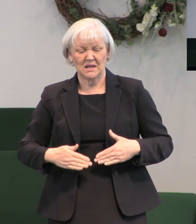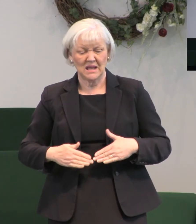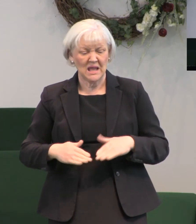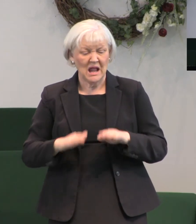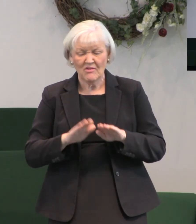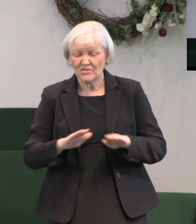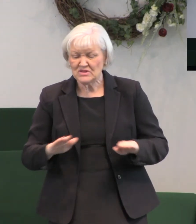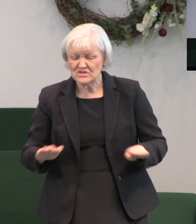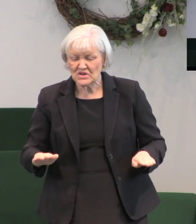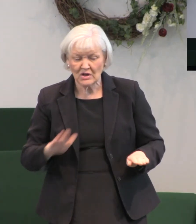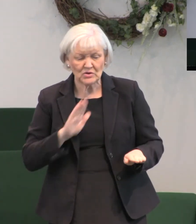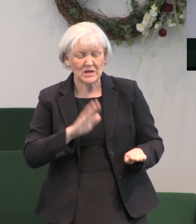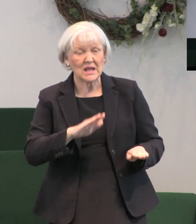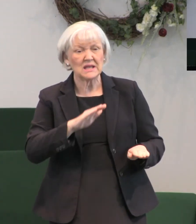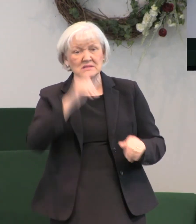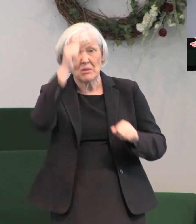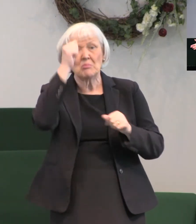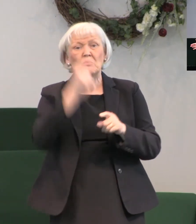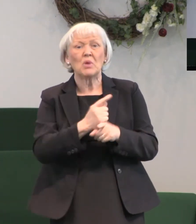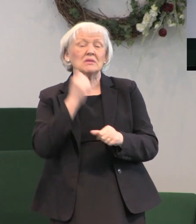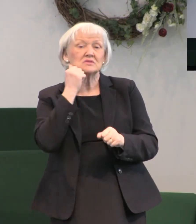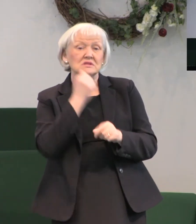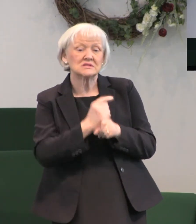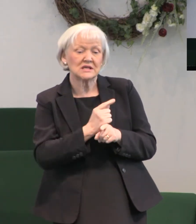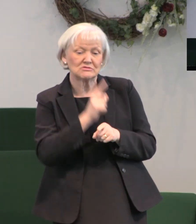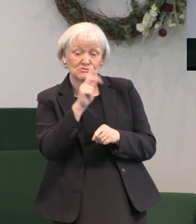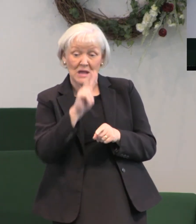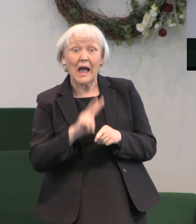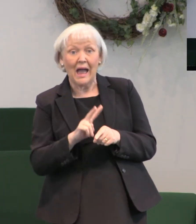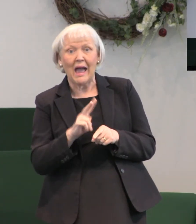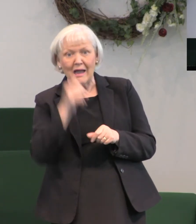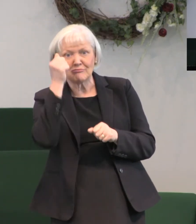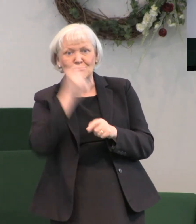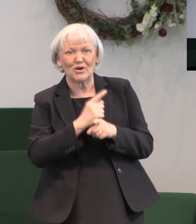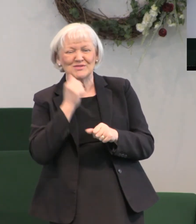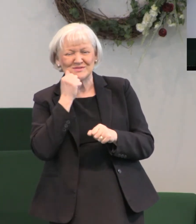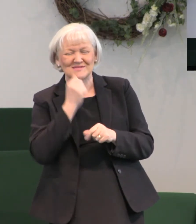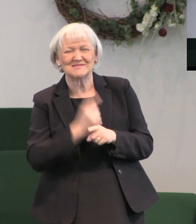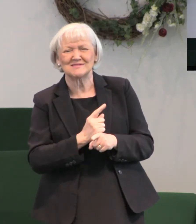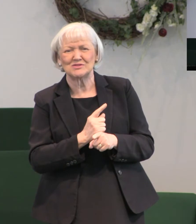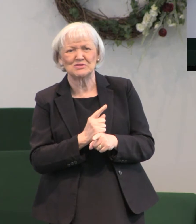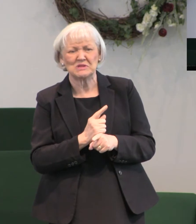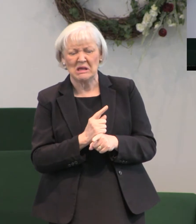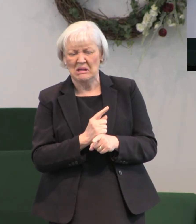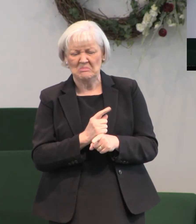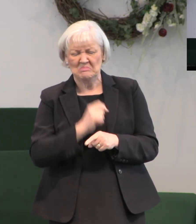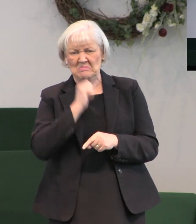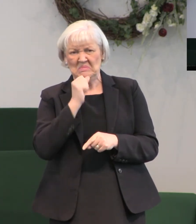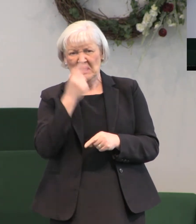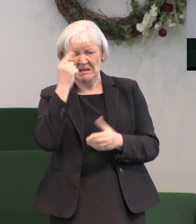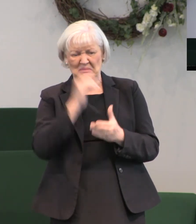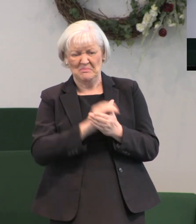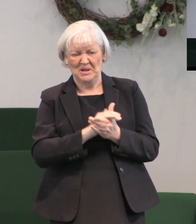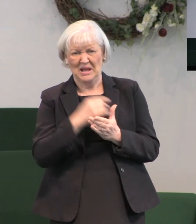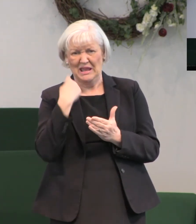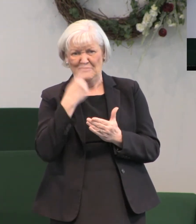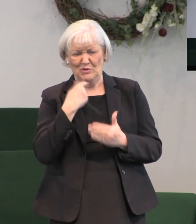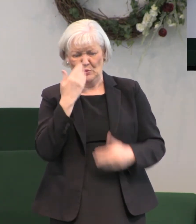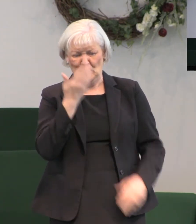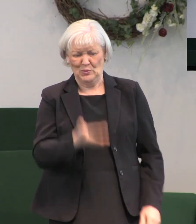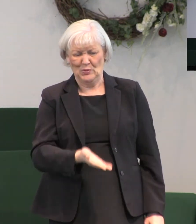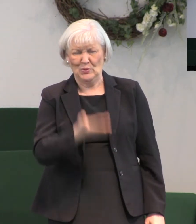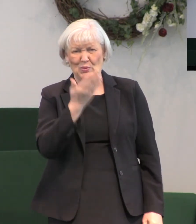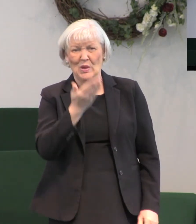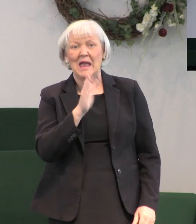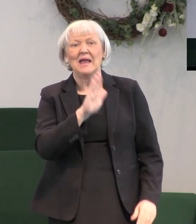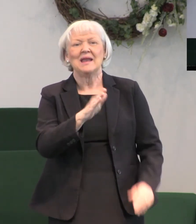that Joseph and Mary had together, His half-brothers and sisters, they didn't believe who He was. And when He began